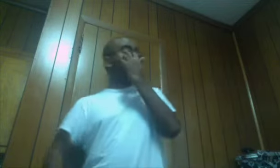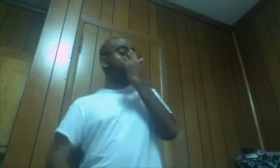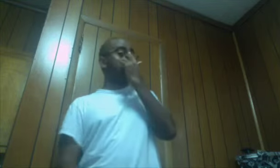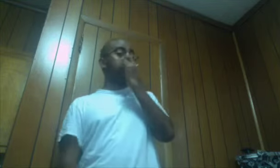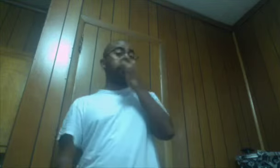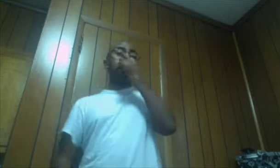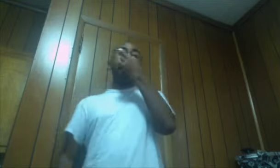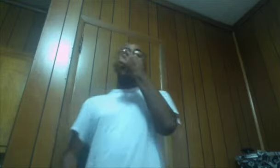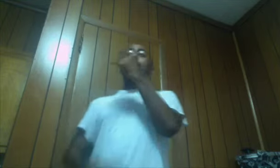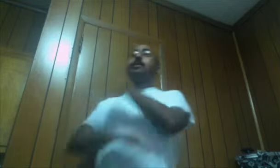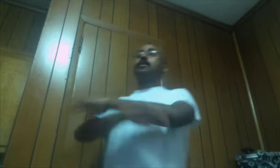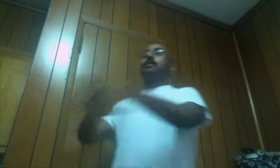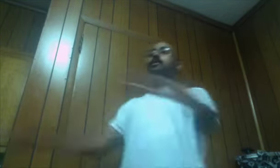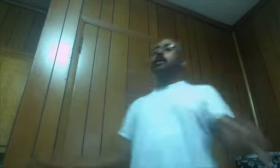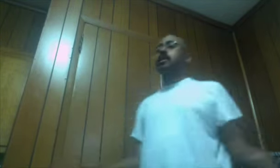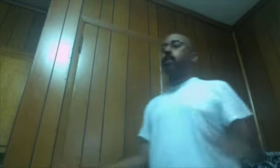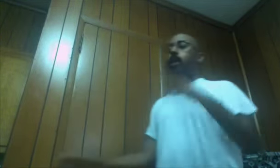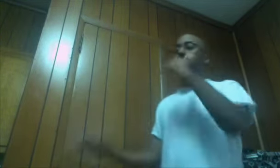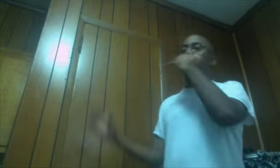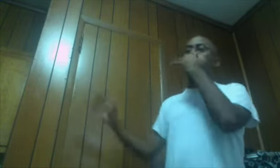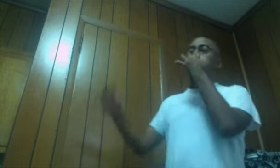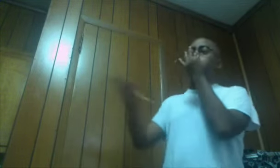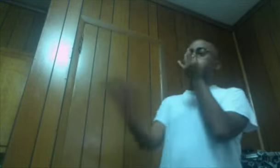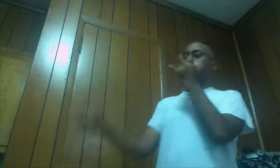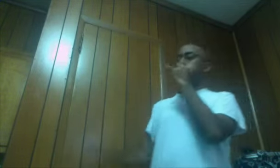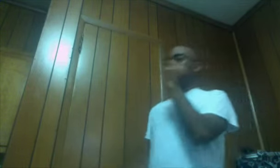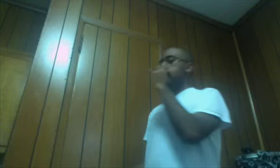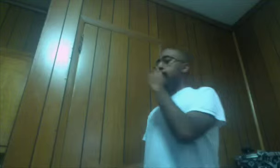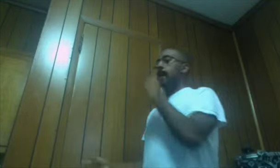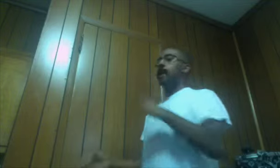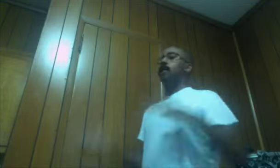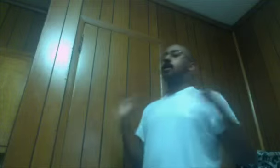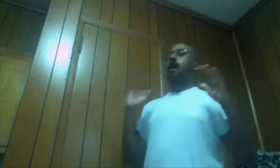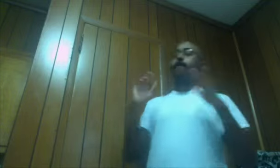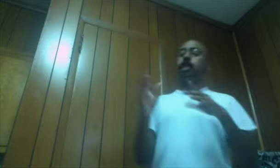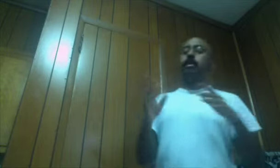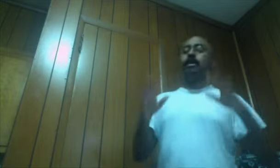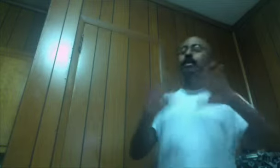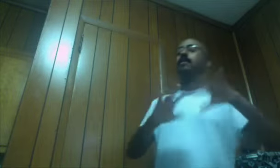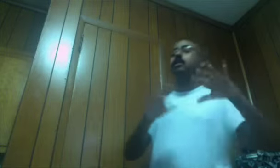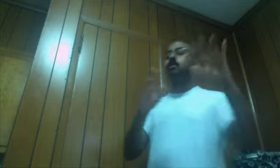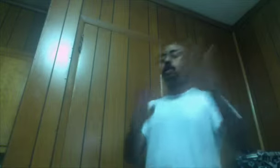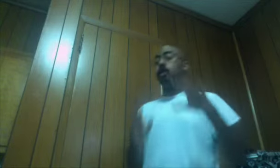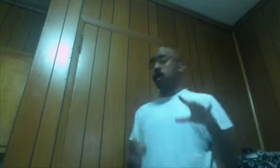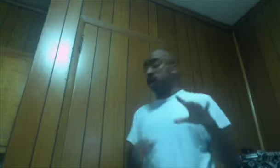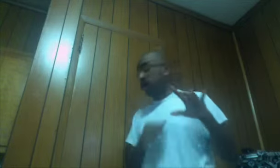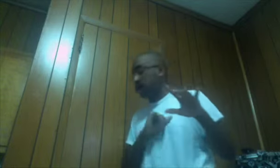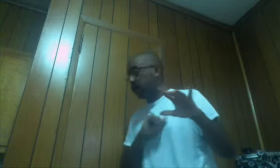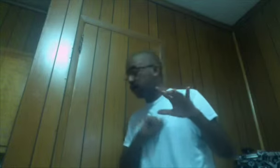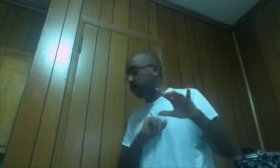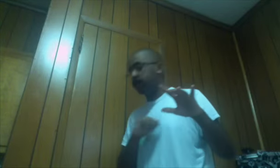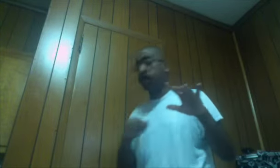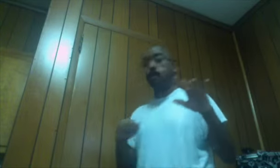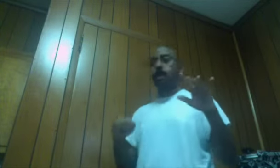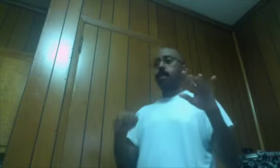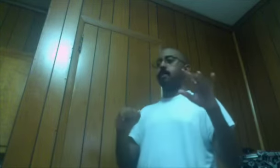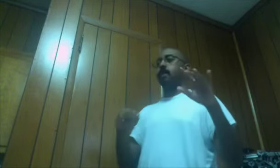nigga's sister And they start Explaining What the fuck's Going on How Apparently Less than Oh god I'm dying